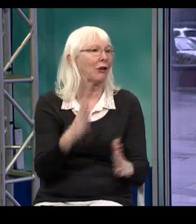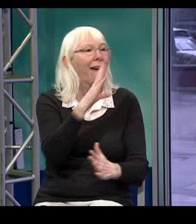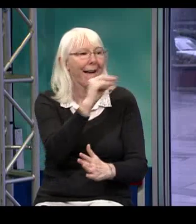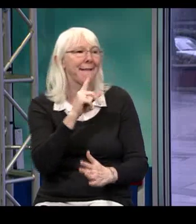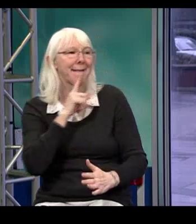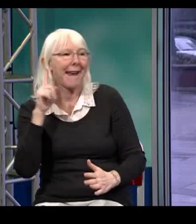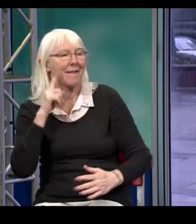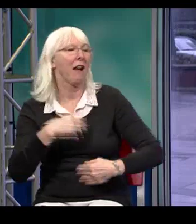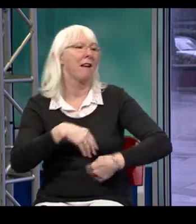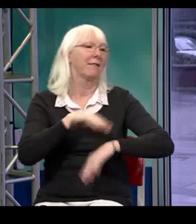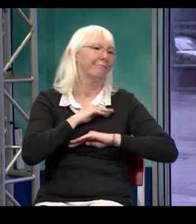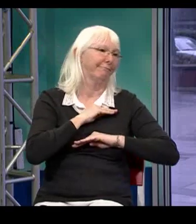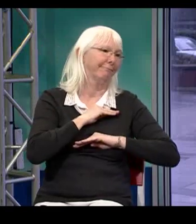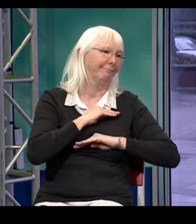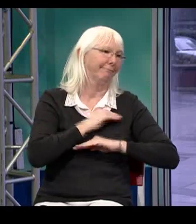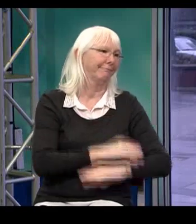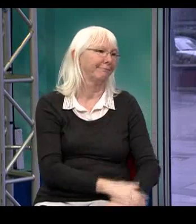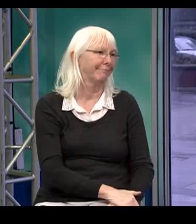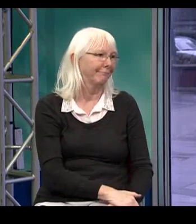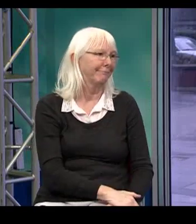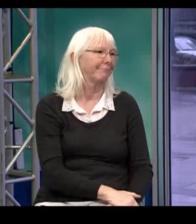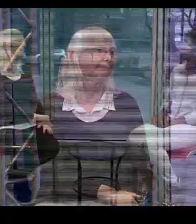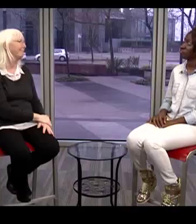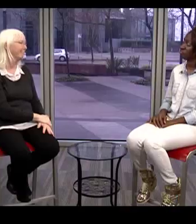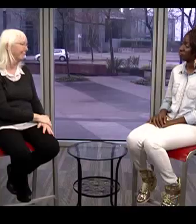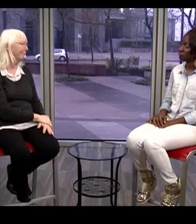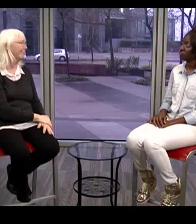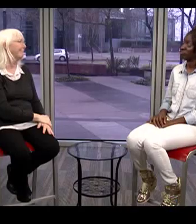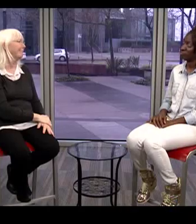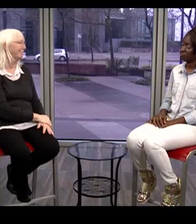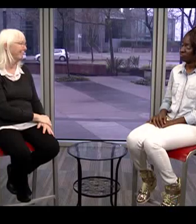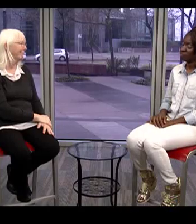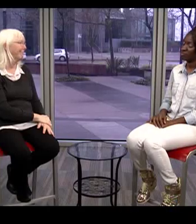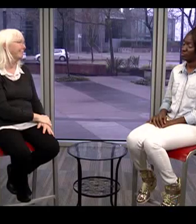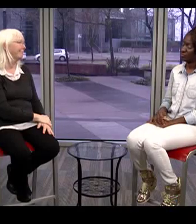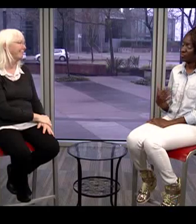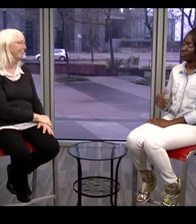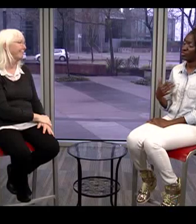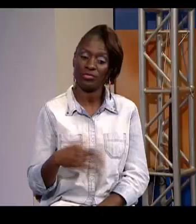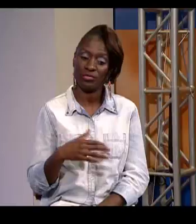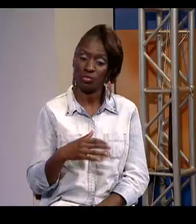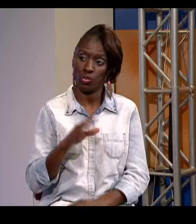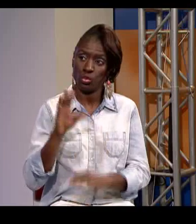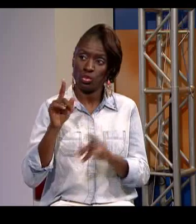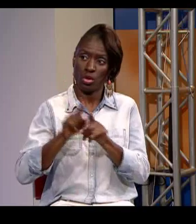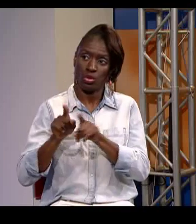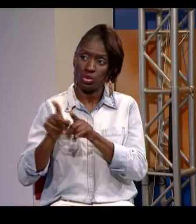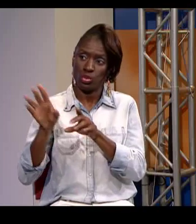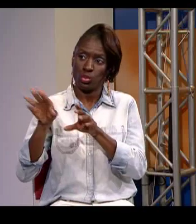challenging because they're coming out of anesthetic. So yes, I'd say that everyone is benefiting on all sides of this issue.